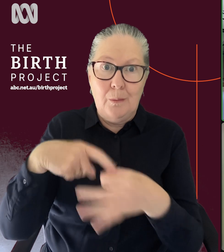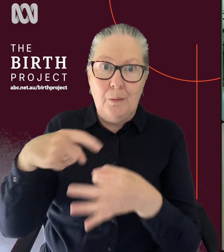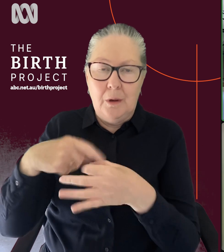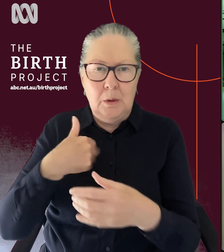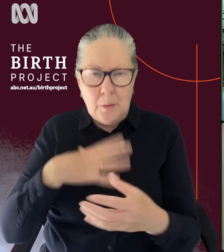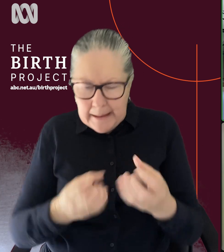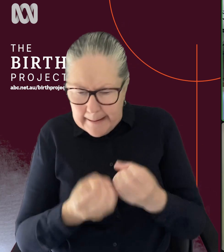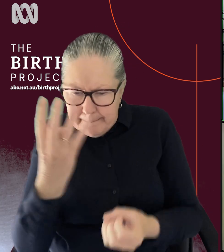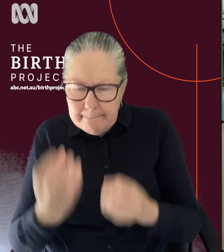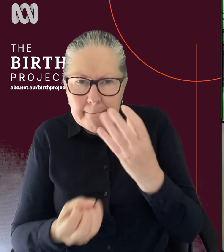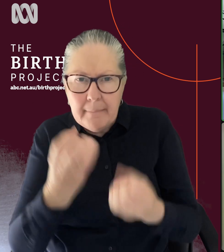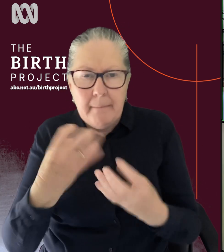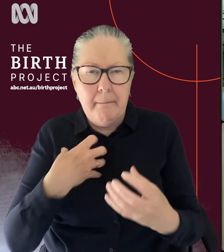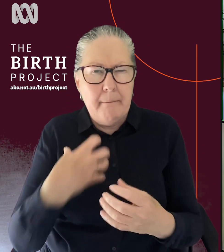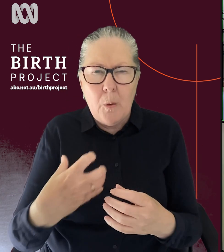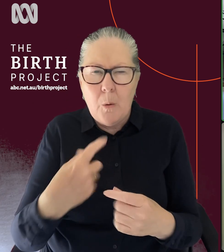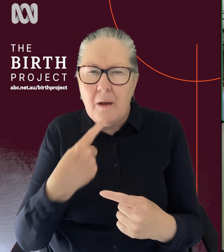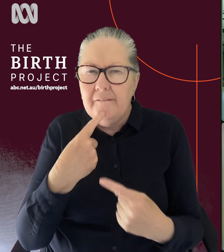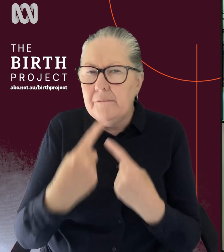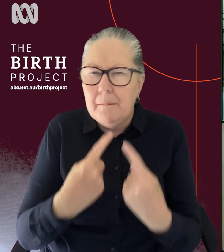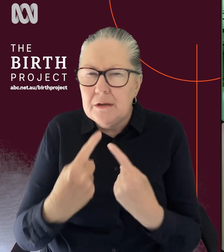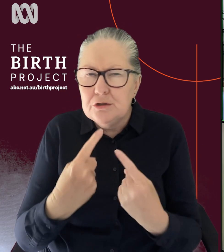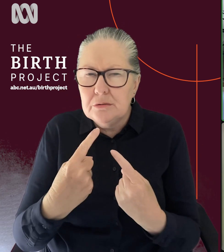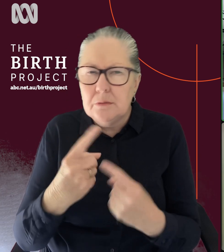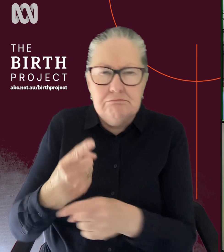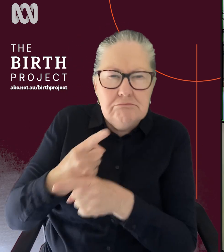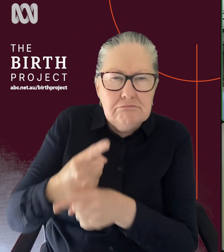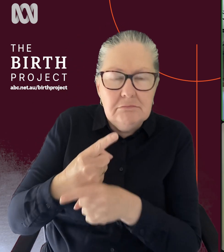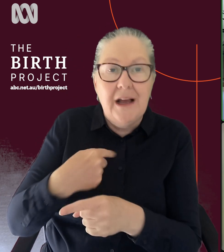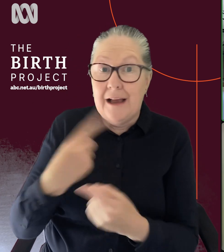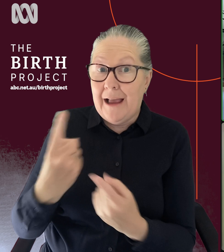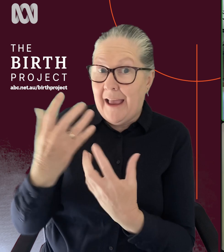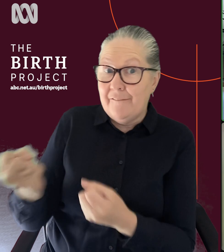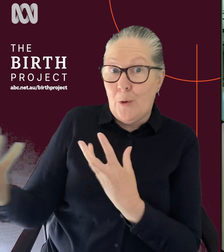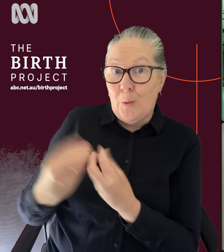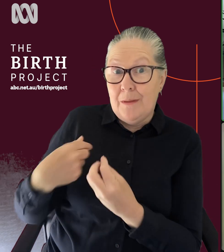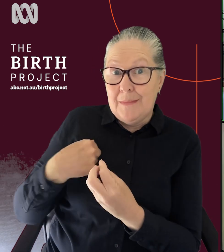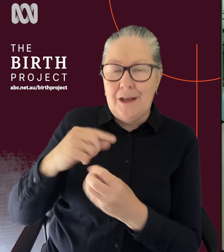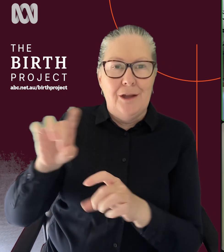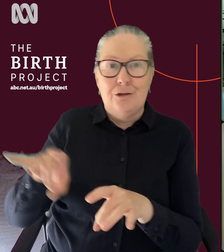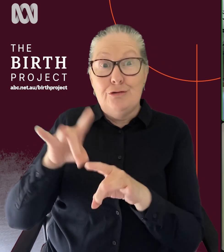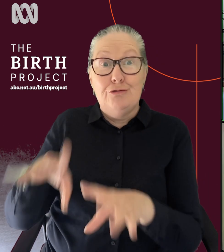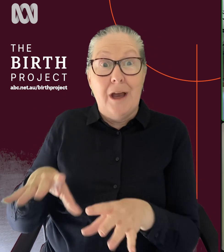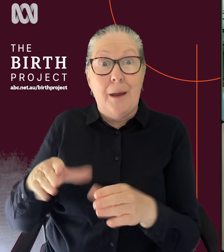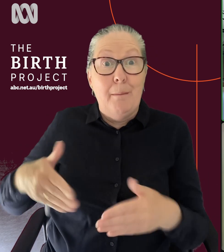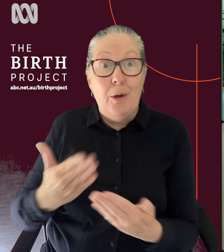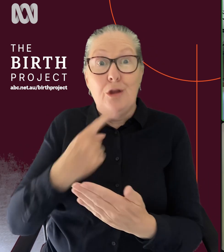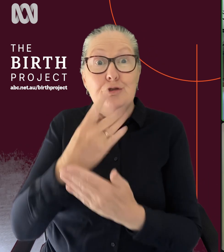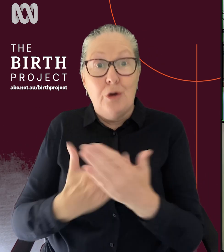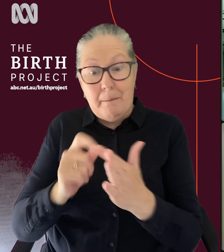to unpack some more of this discussion and to do that today, I am joined by the Australian Birth Stories podcast host, Sophie